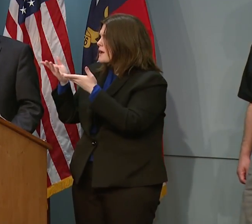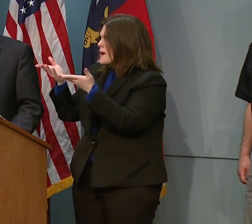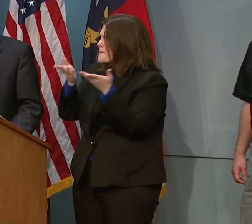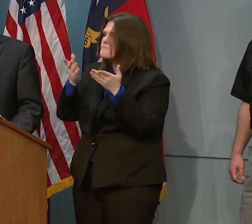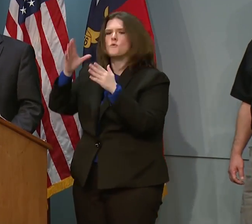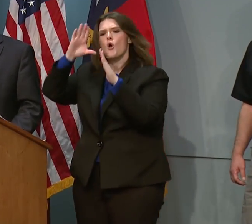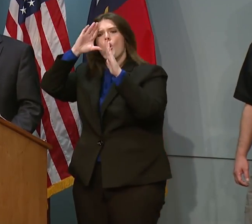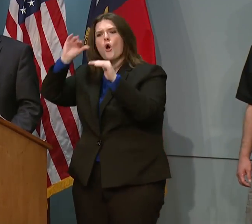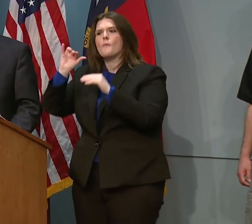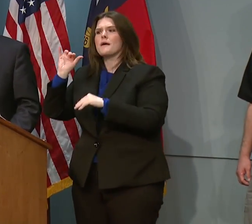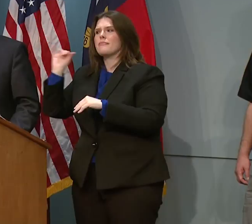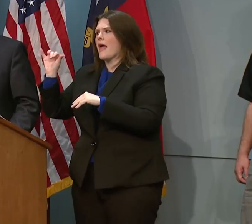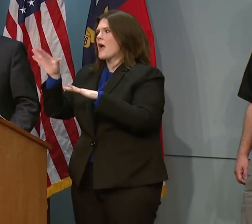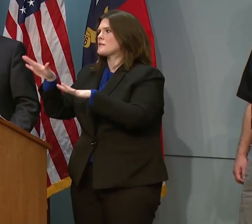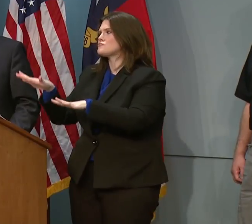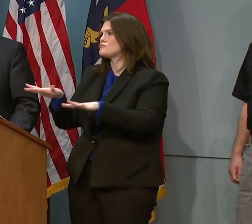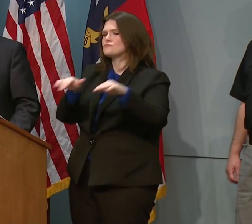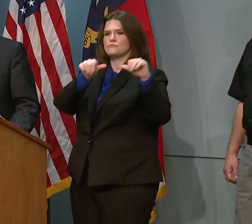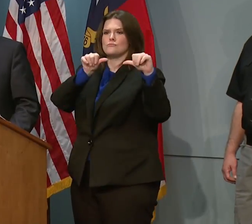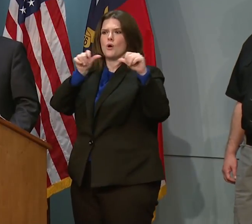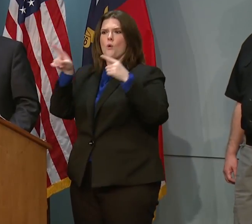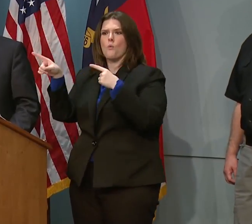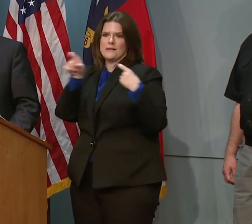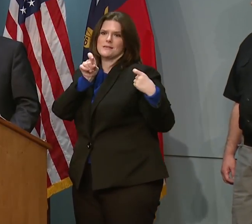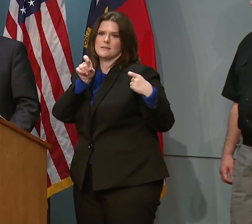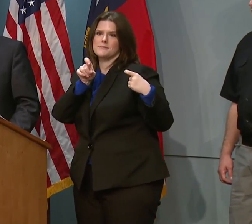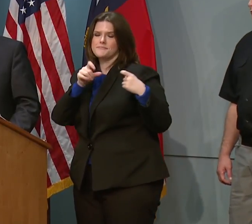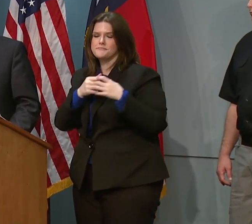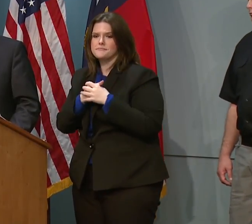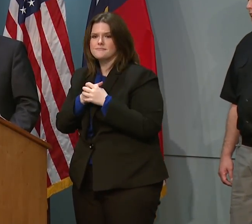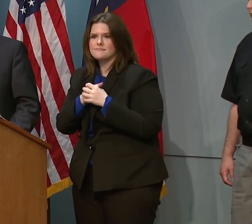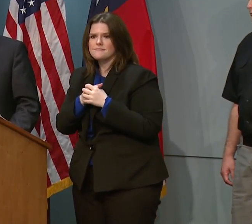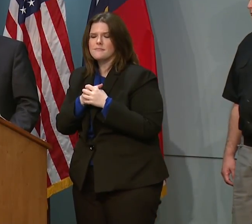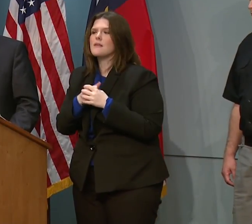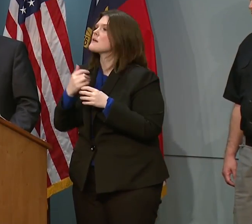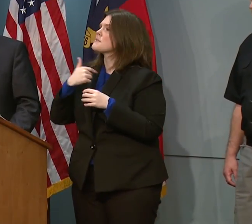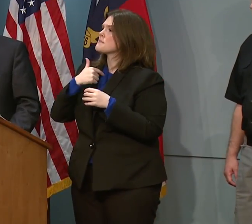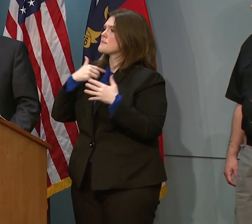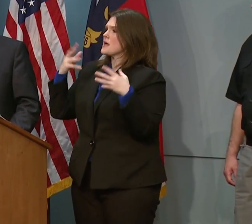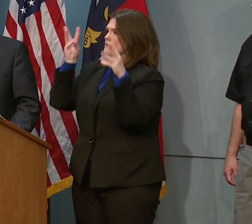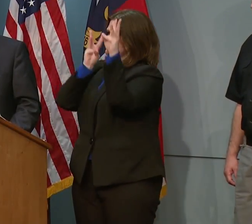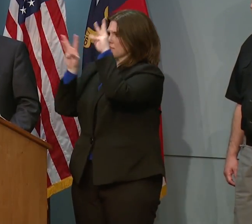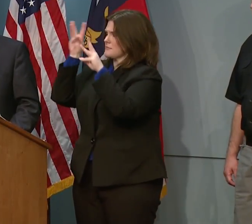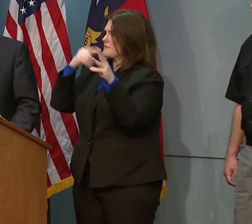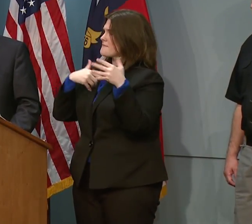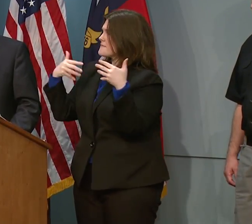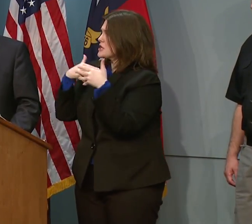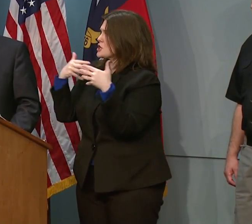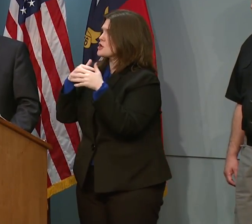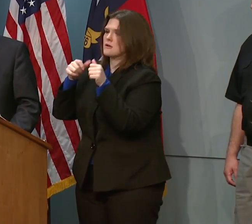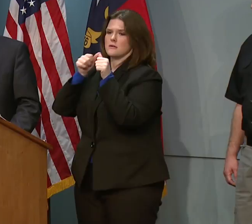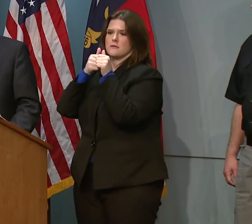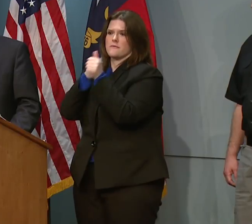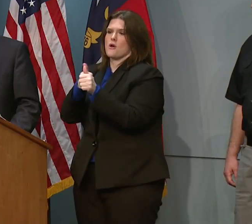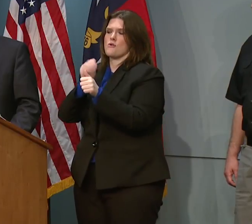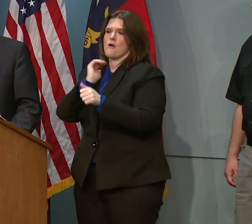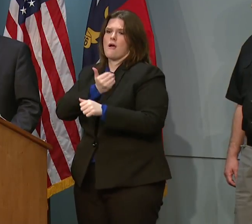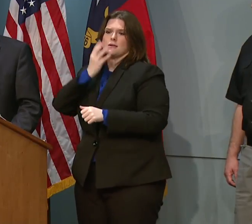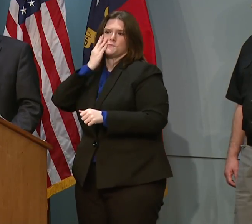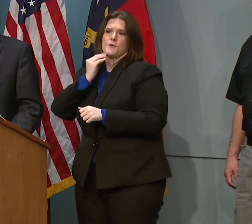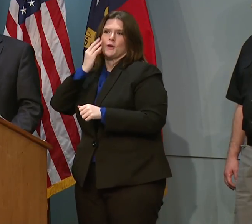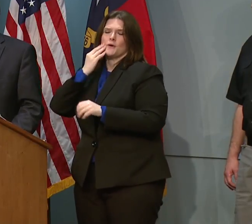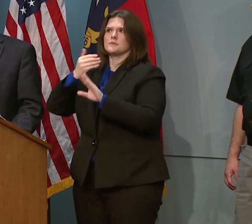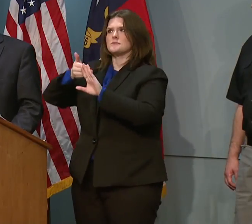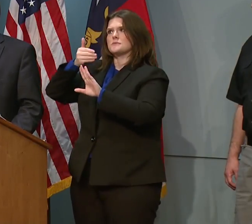We just hope this thing moves out as quick as possible. My biggest fear right now is, based upon our past experience in North